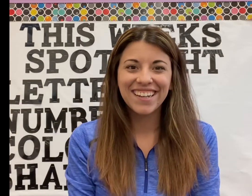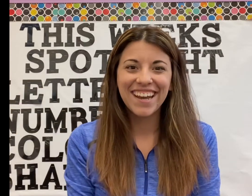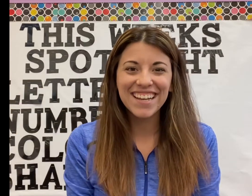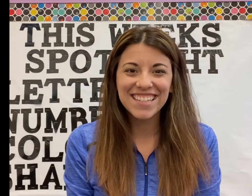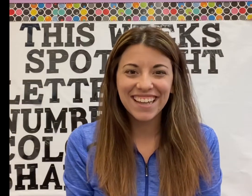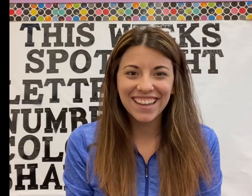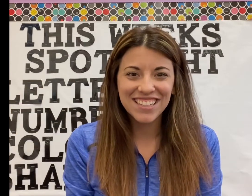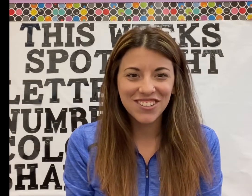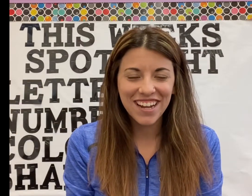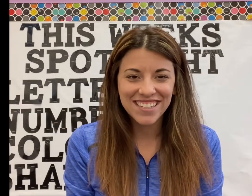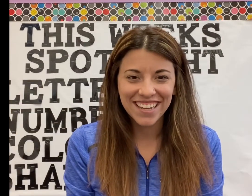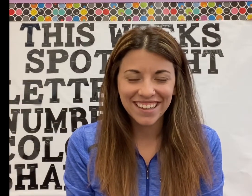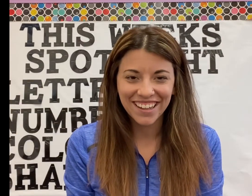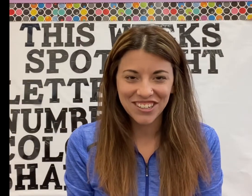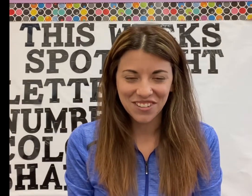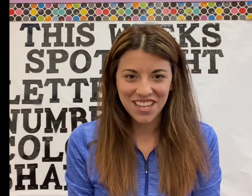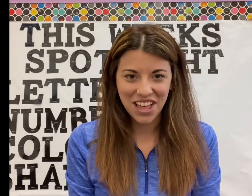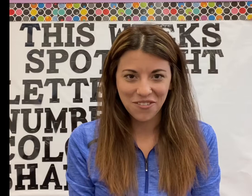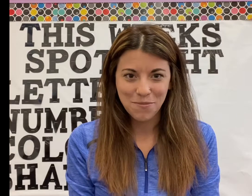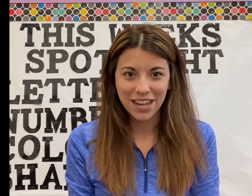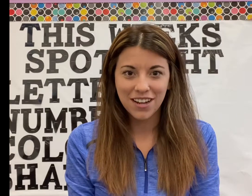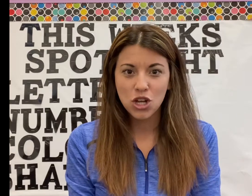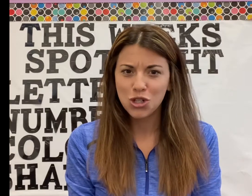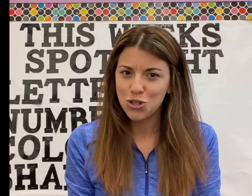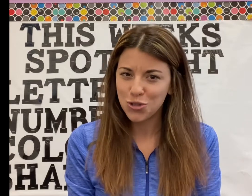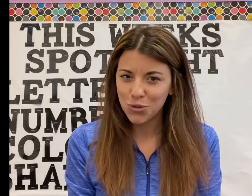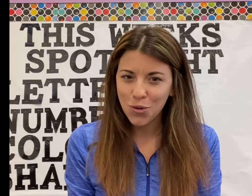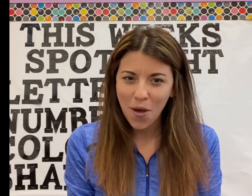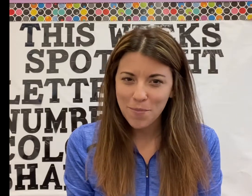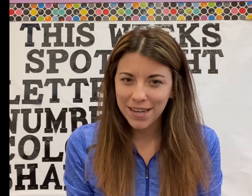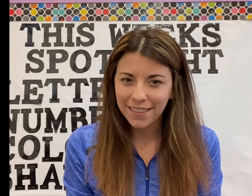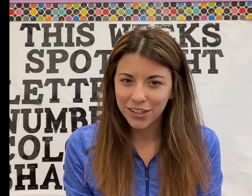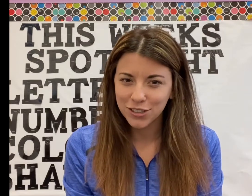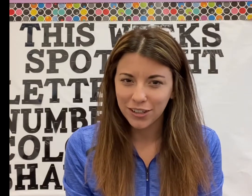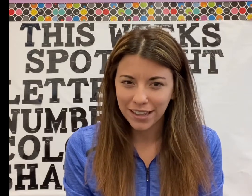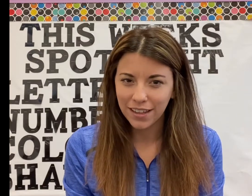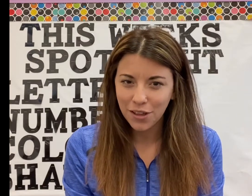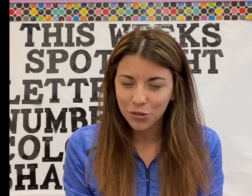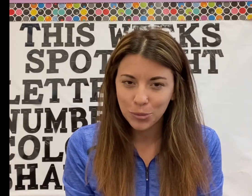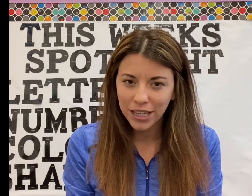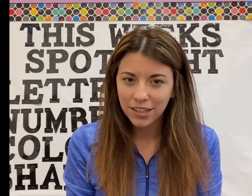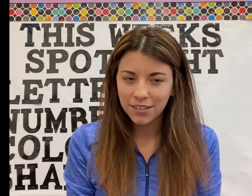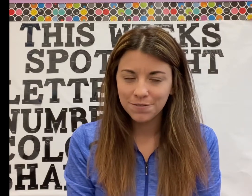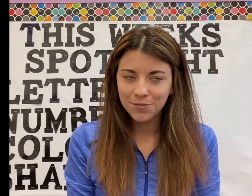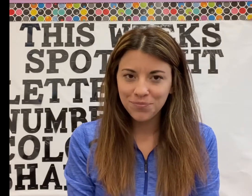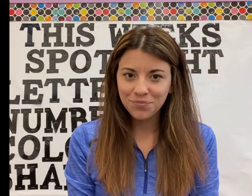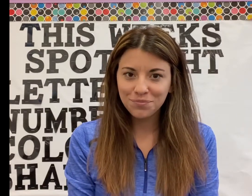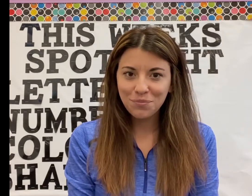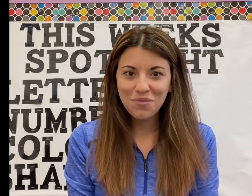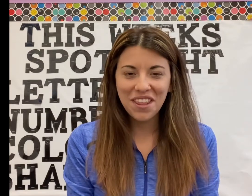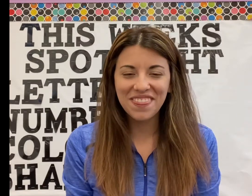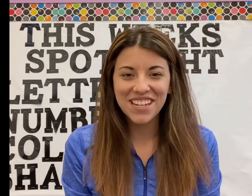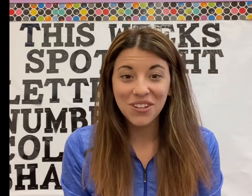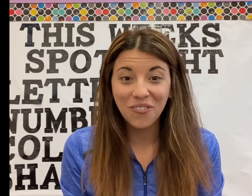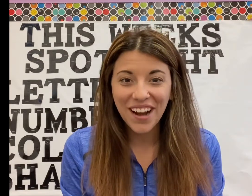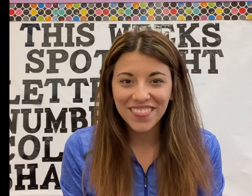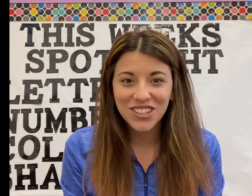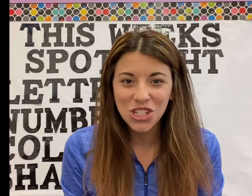Next, let's learn how to sign the letters of the alphabet. Do you know how many letters are in the alphabet? That's right, there's